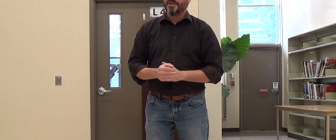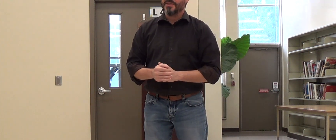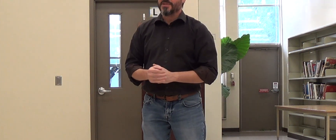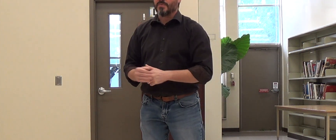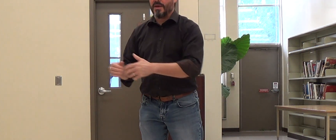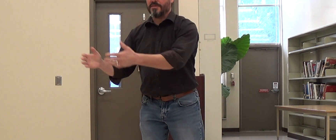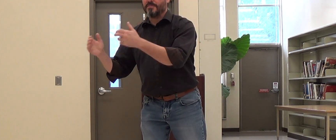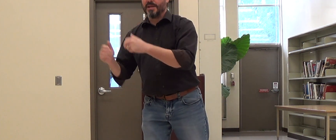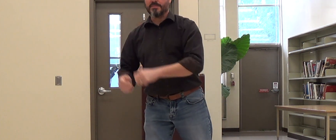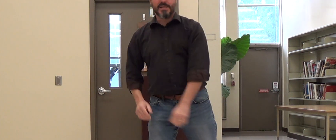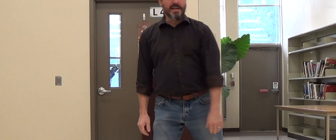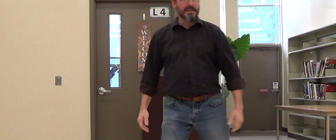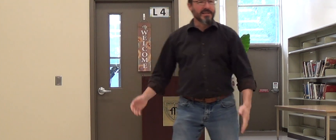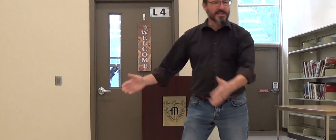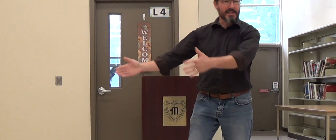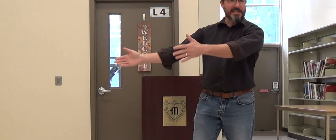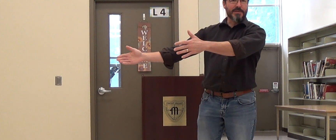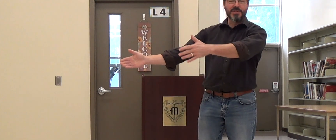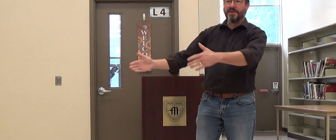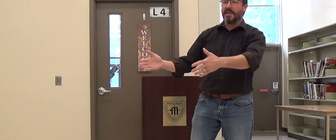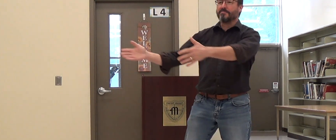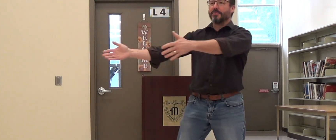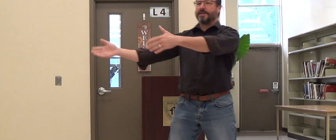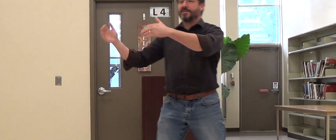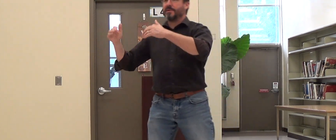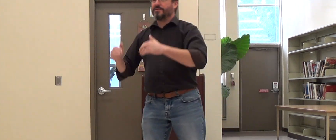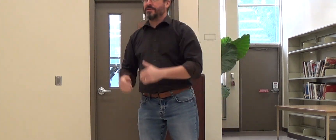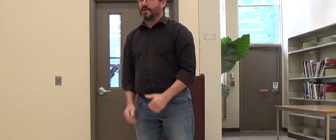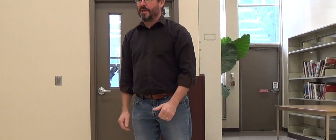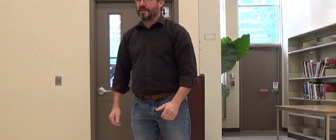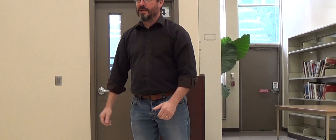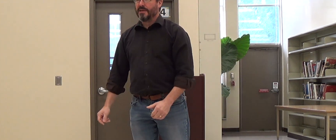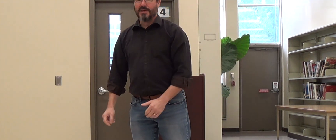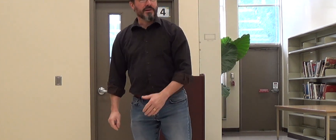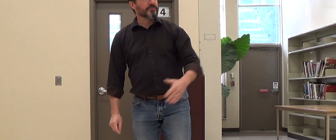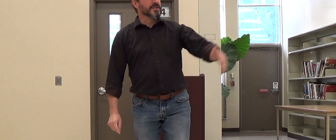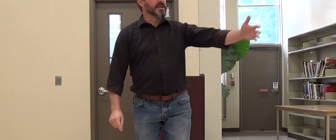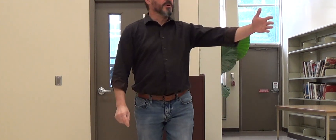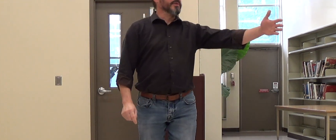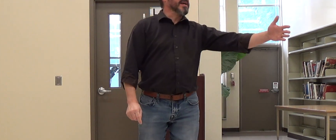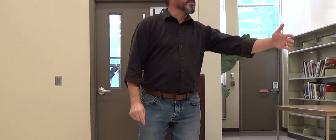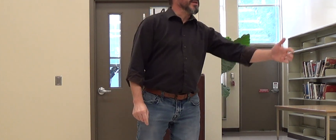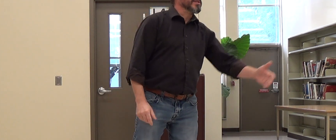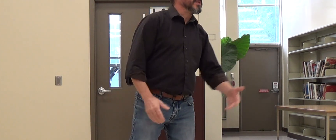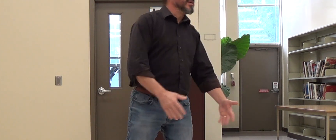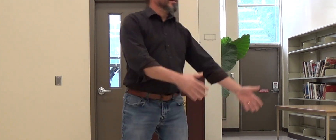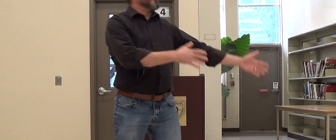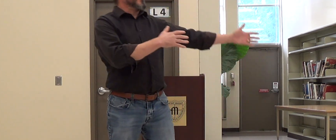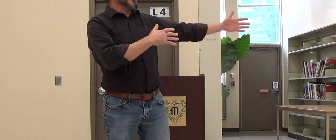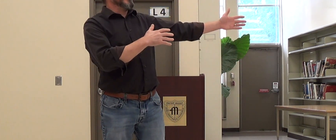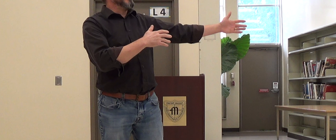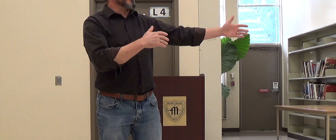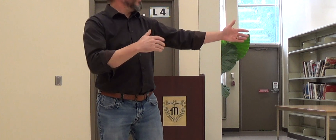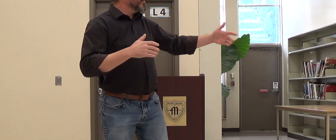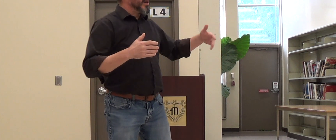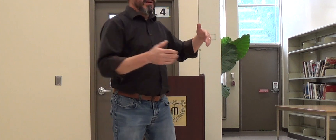So rather than being upset, she lets me do it and praises me for doing it. Her friends come over next week. She's bragging about what a